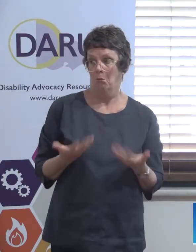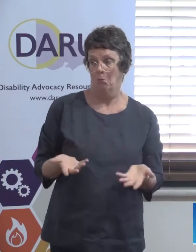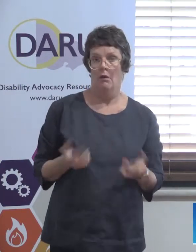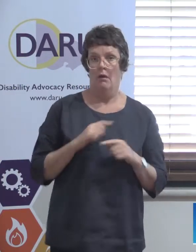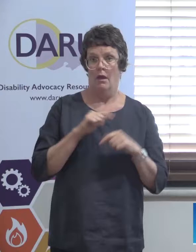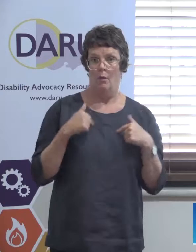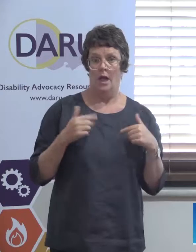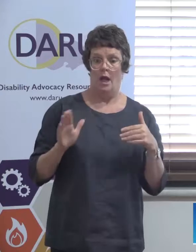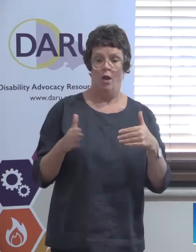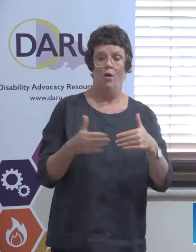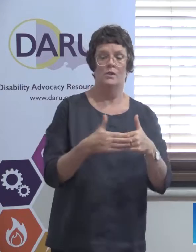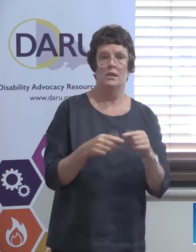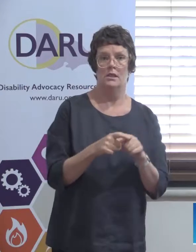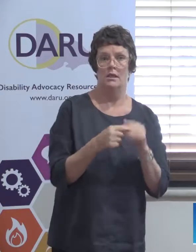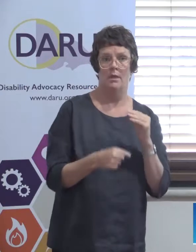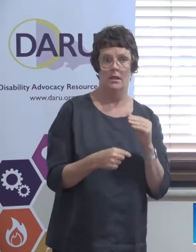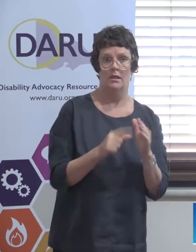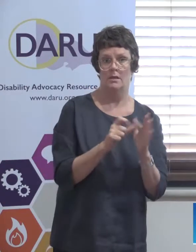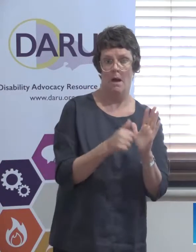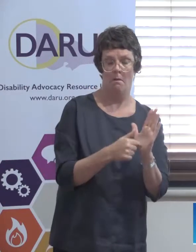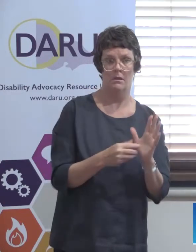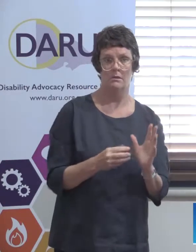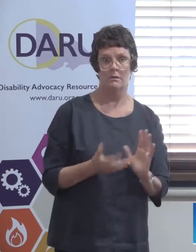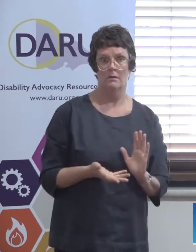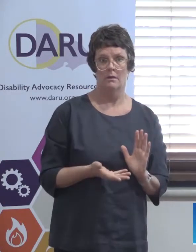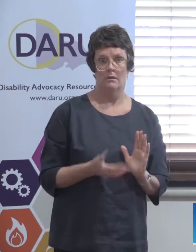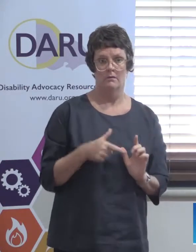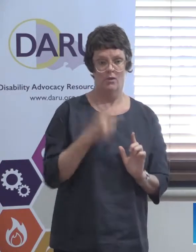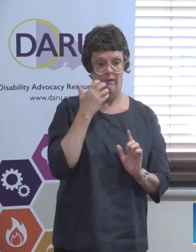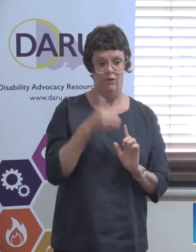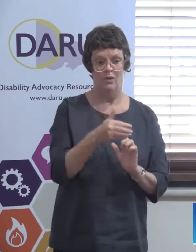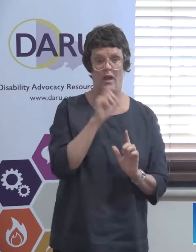works in their departments and who knew anything about anything, including advocacy, will be gone.